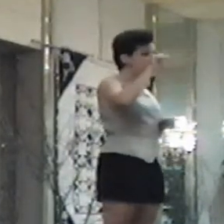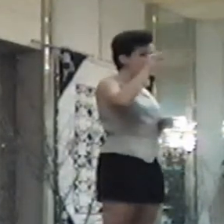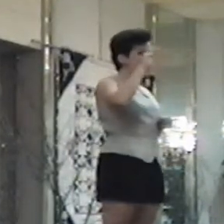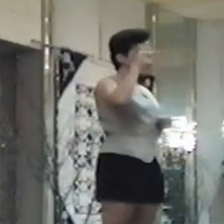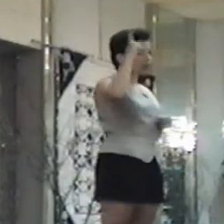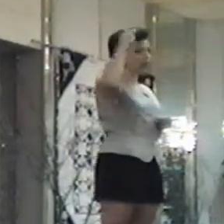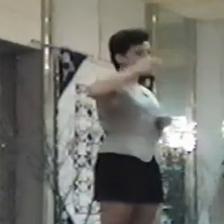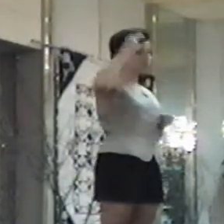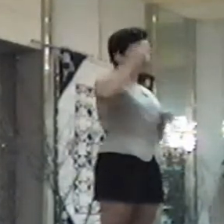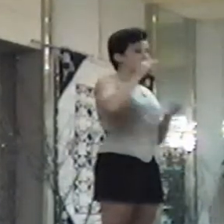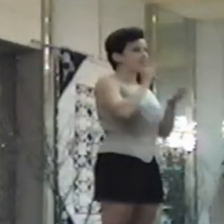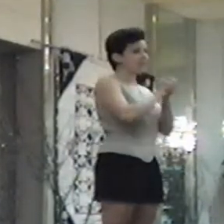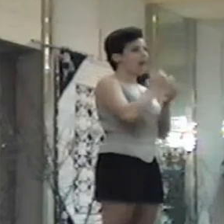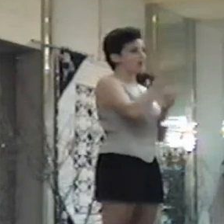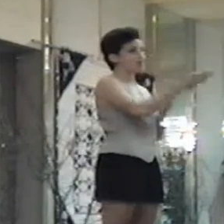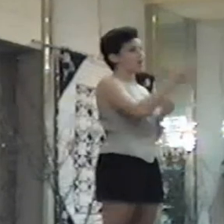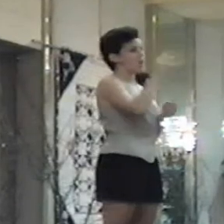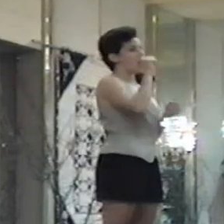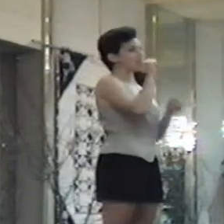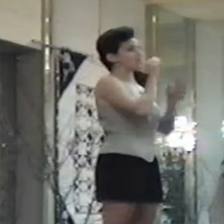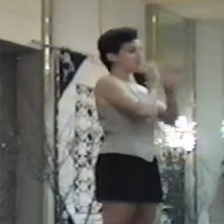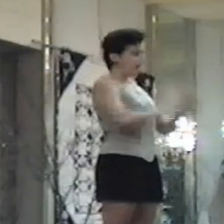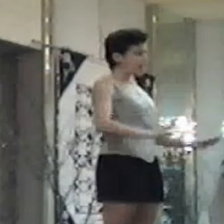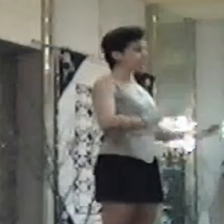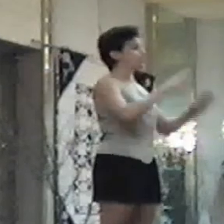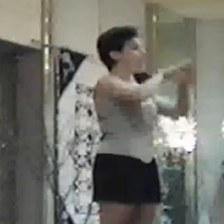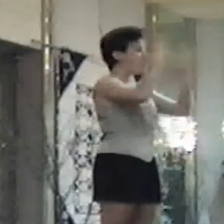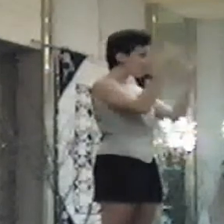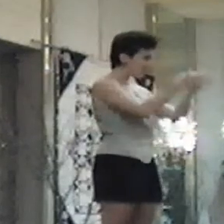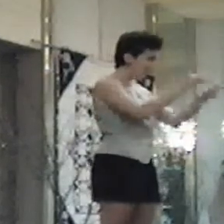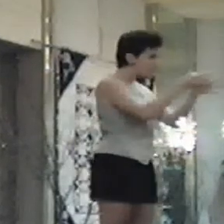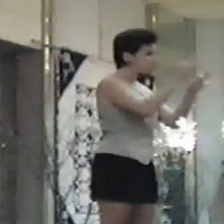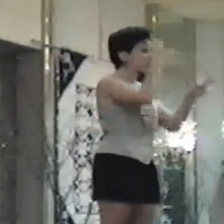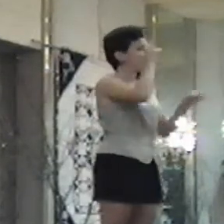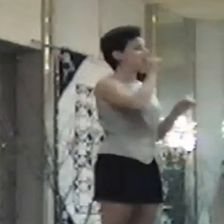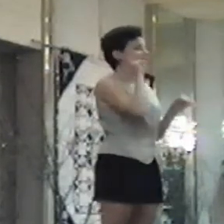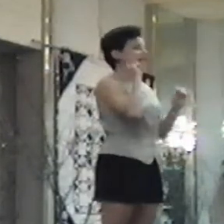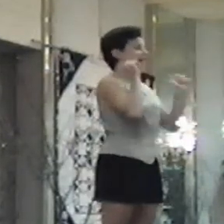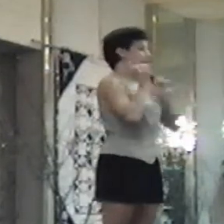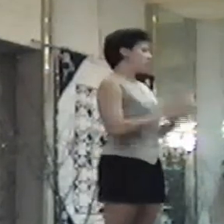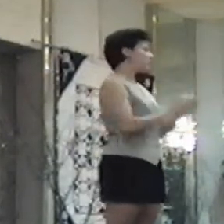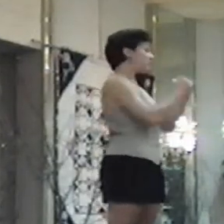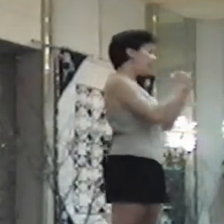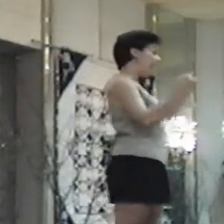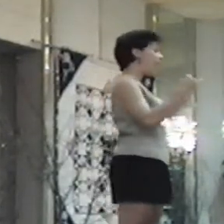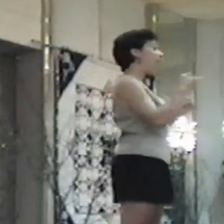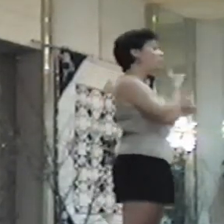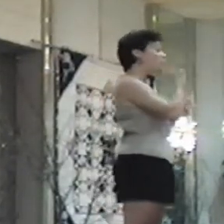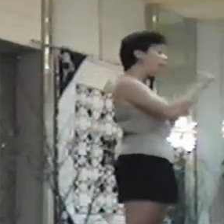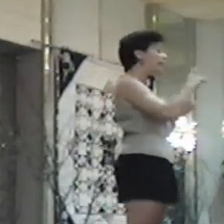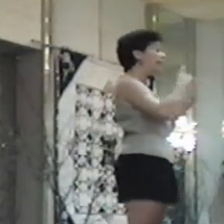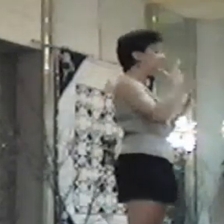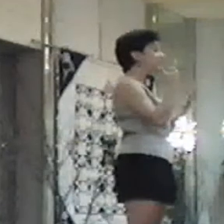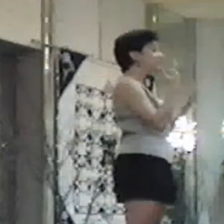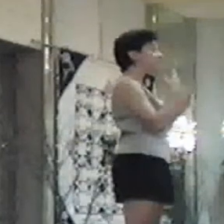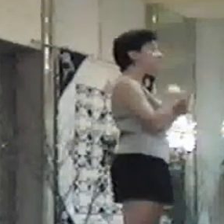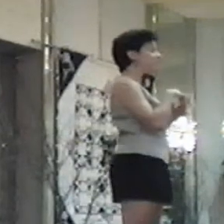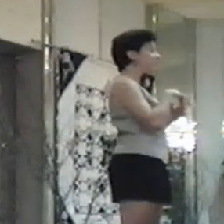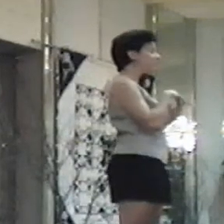history, in TV history, there was silence and open captions for the deaf actor's lines, which really,